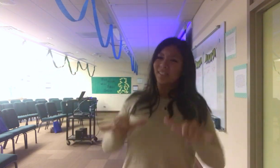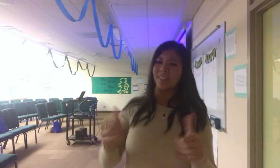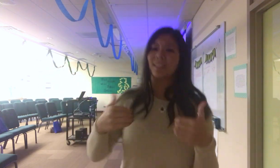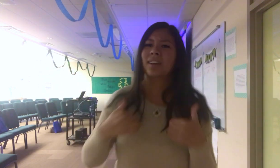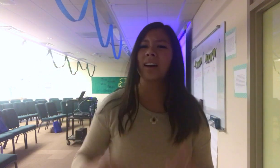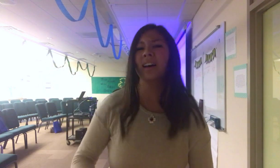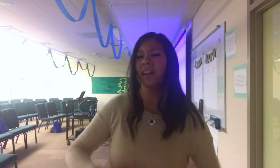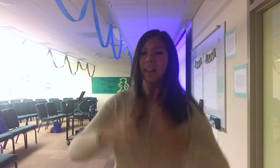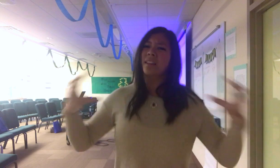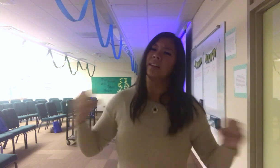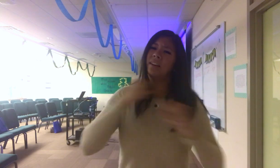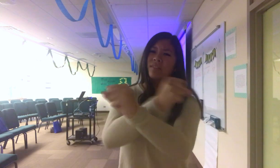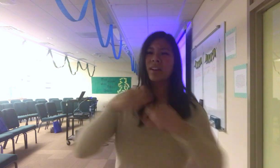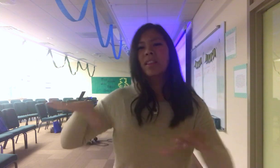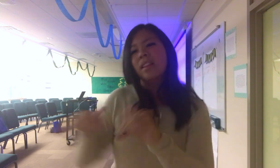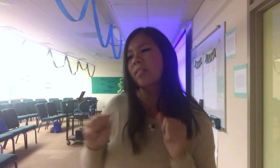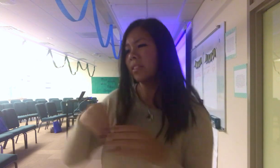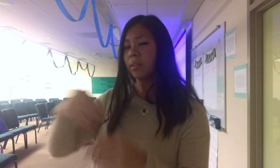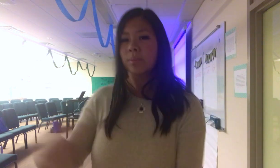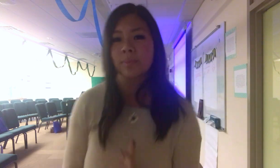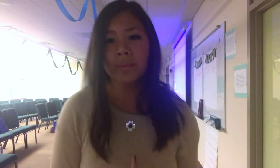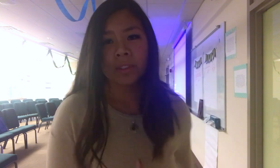still got a lot of fight left in me